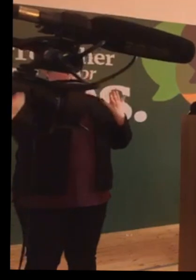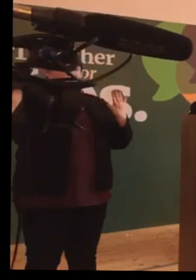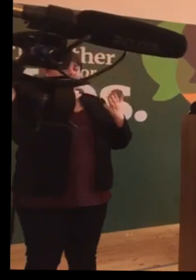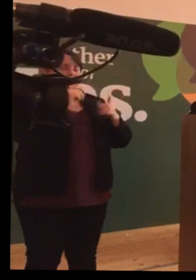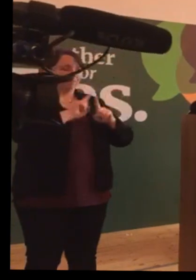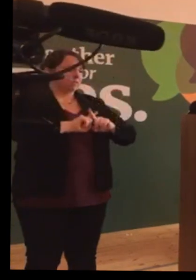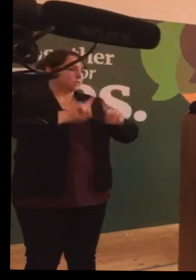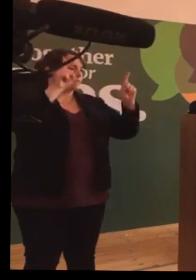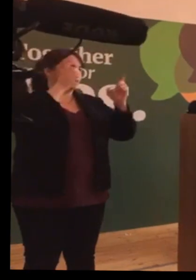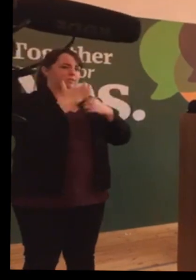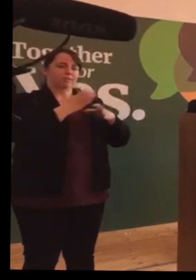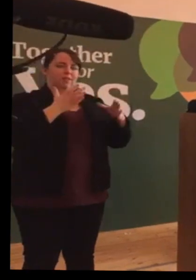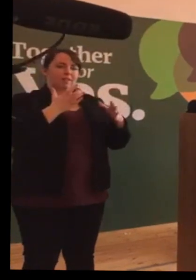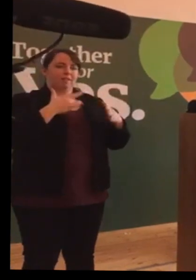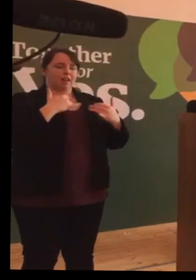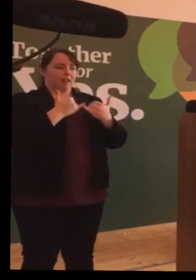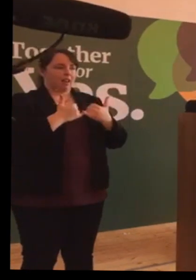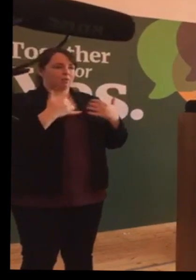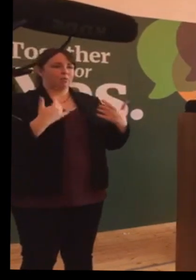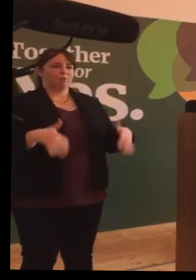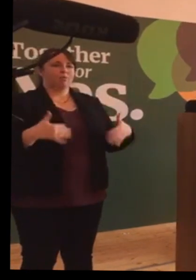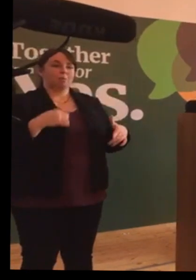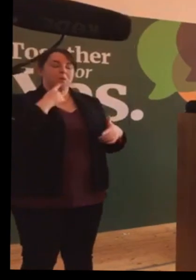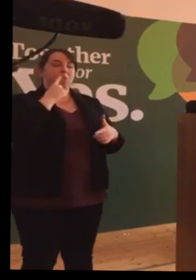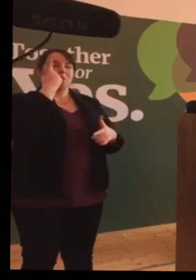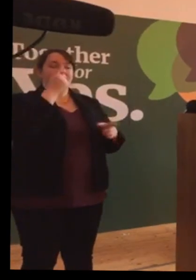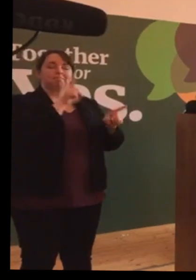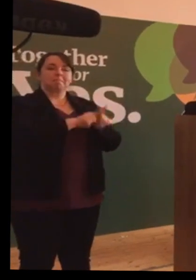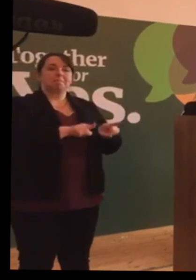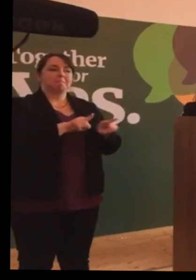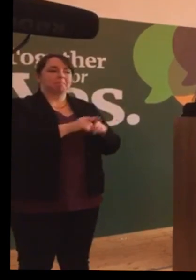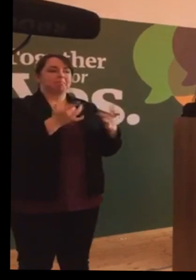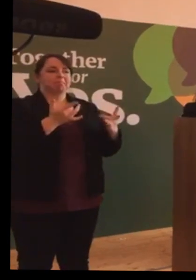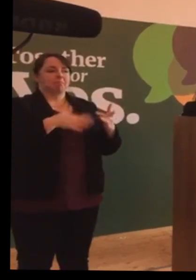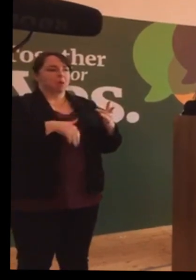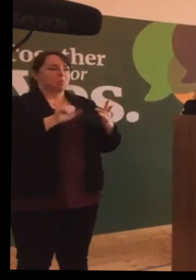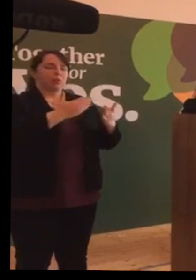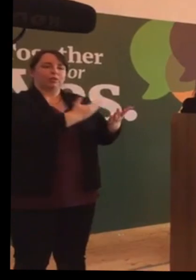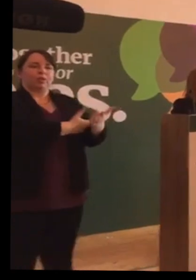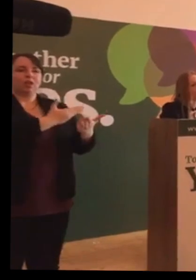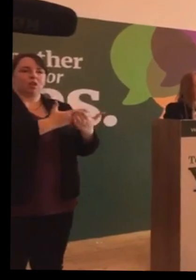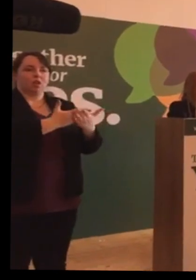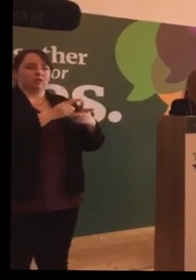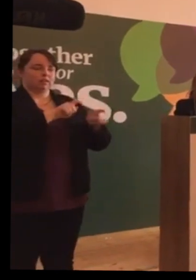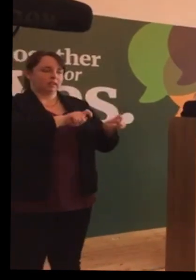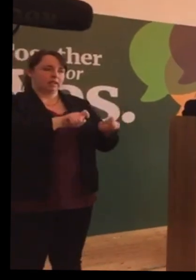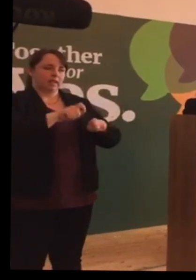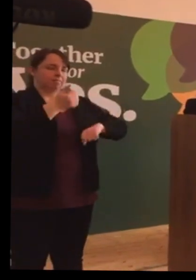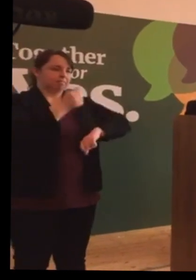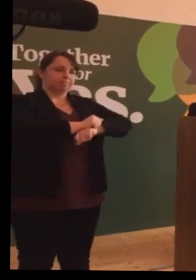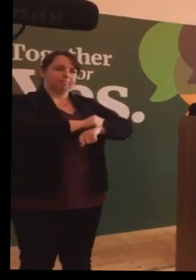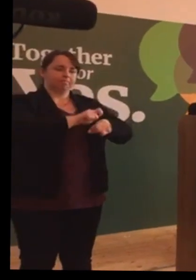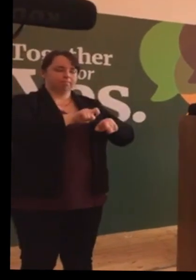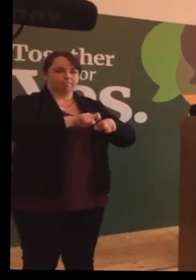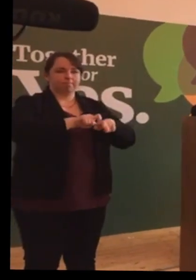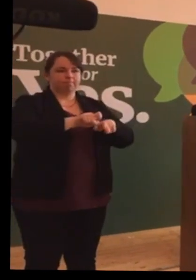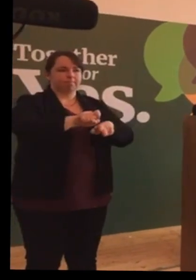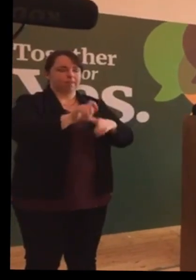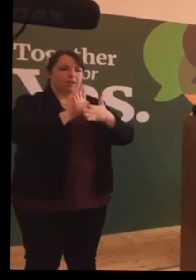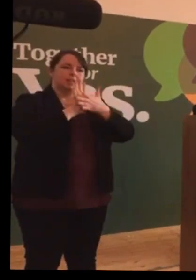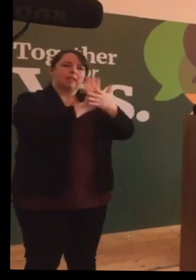Except in the case of our abortion laws, which remain resistant to a woman's best interests.